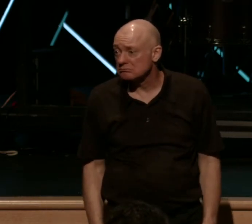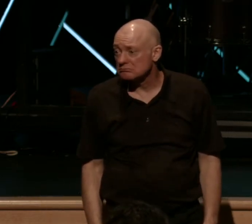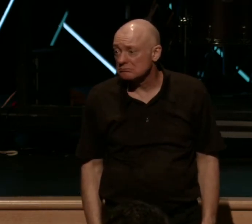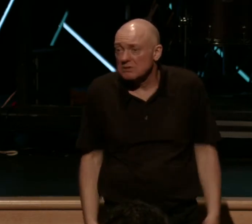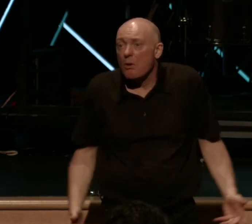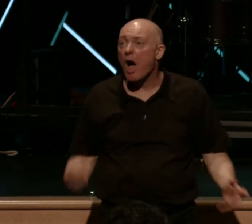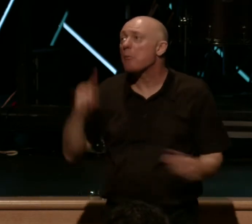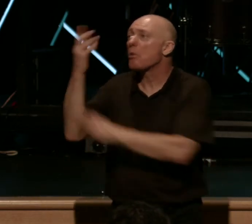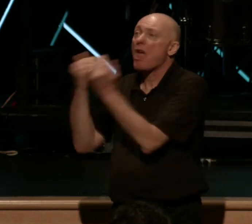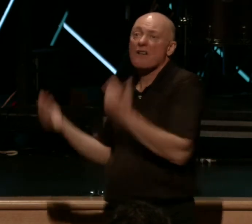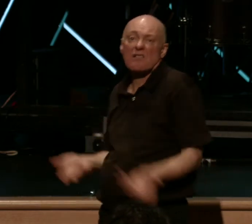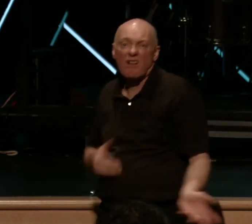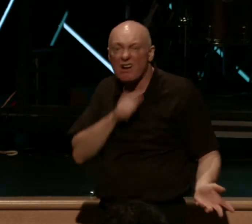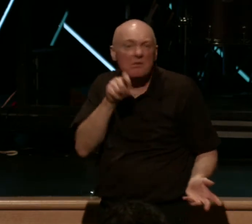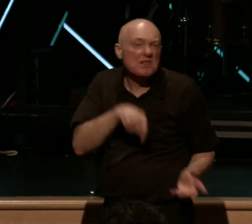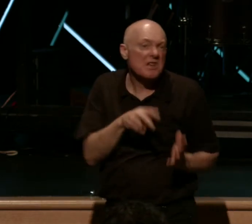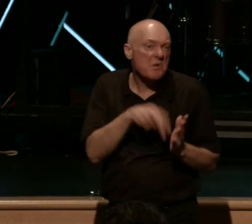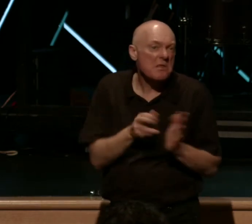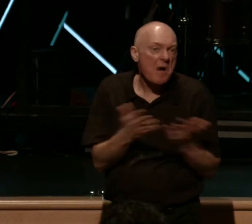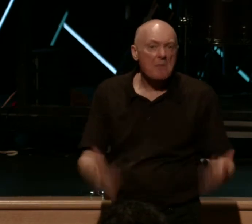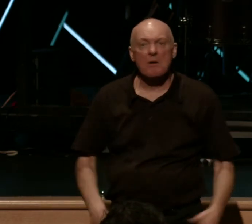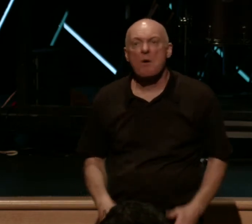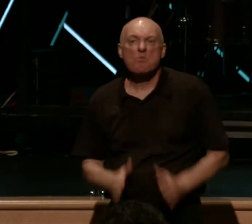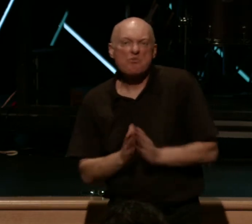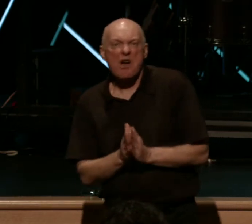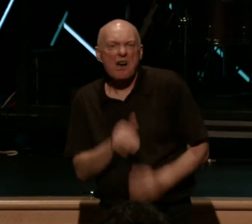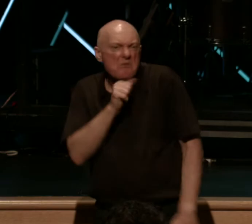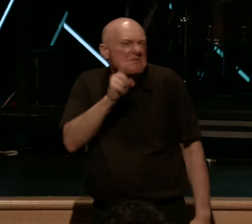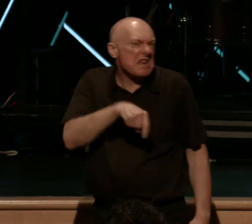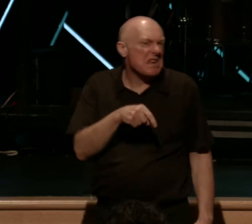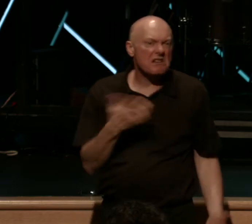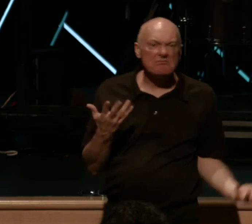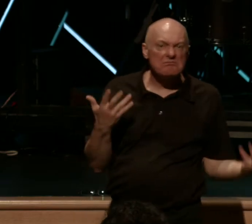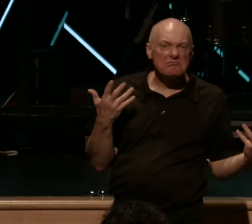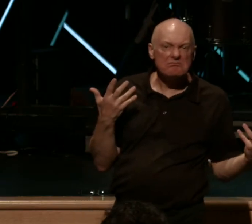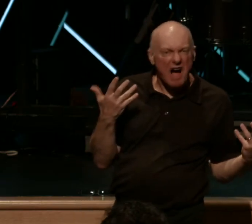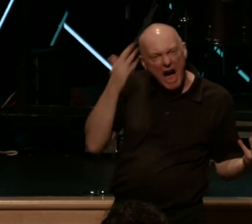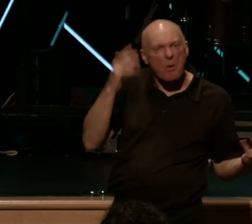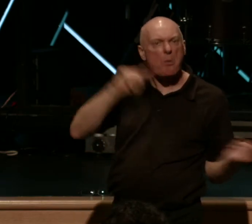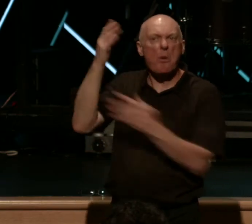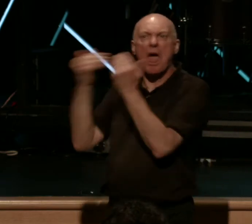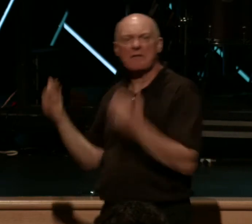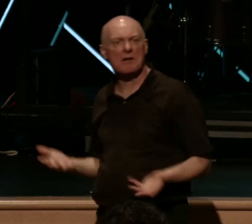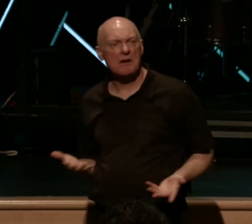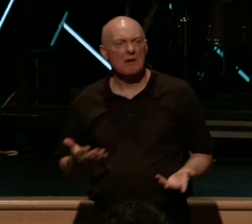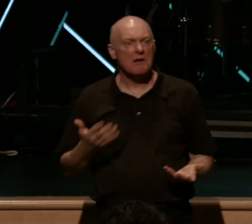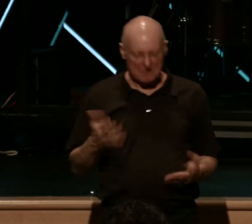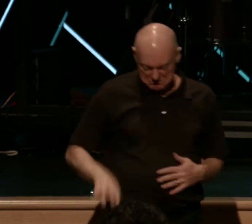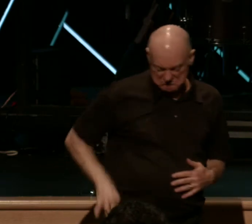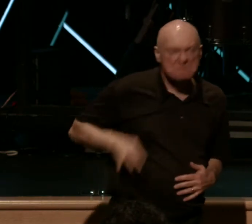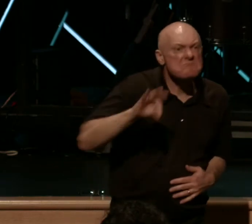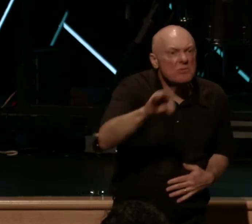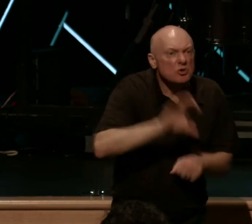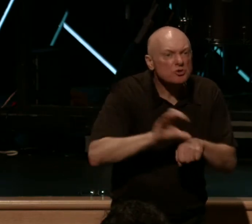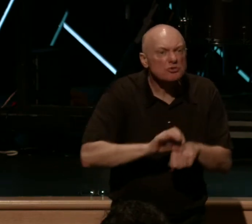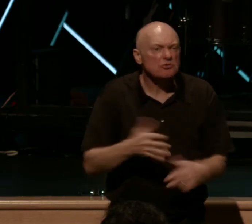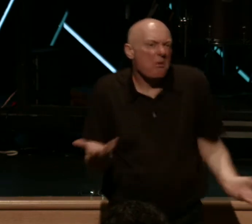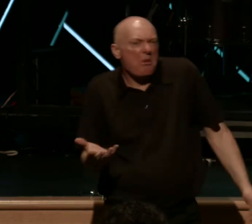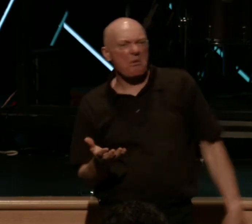right? Prayer becomes optional. Giving of your finances is an optional thing. Church doesn't need